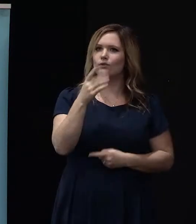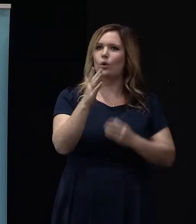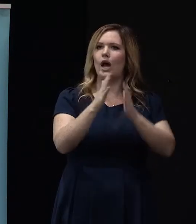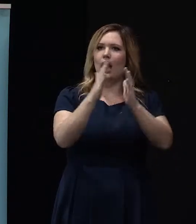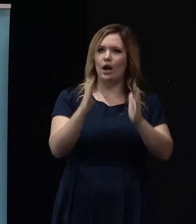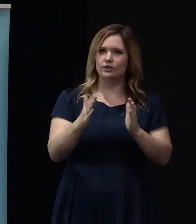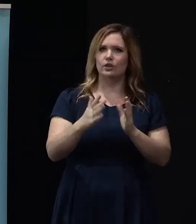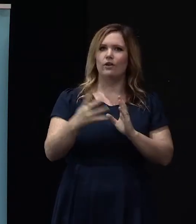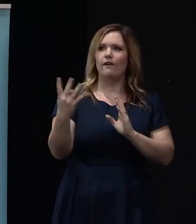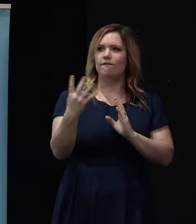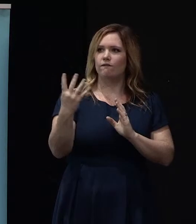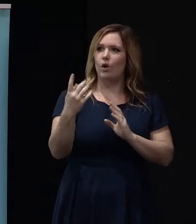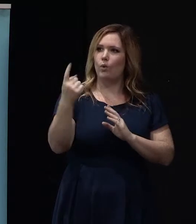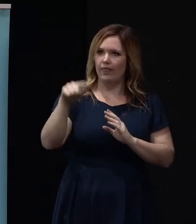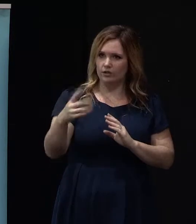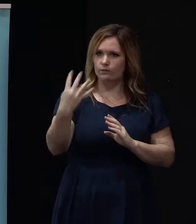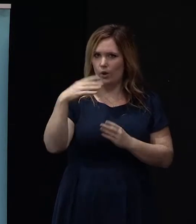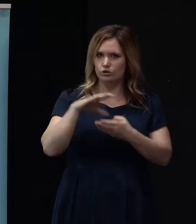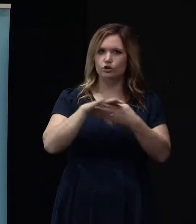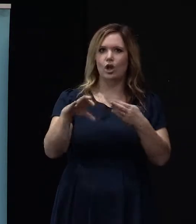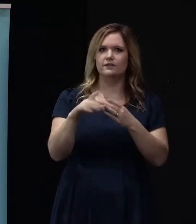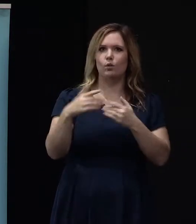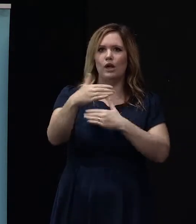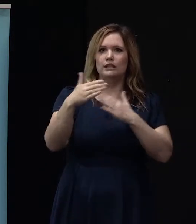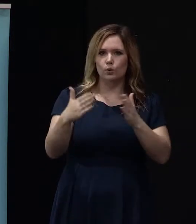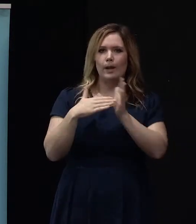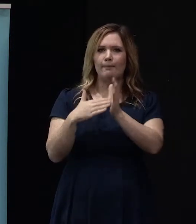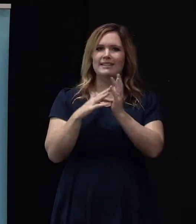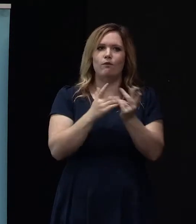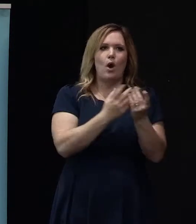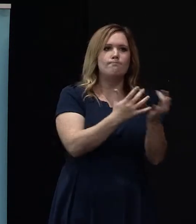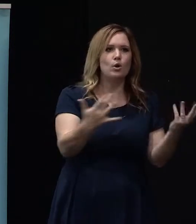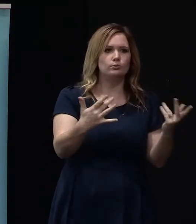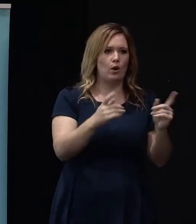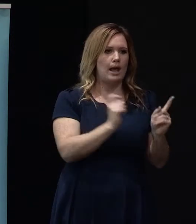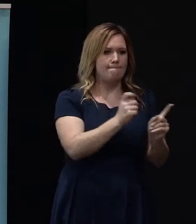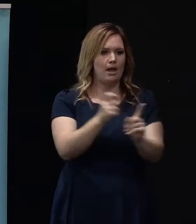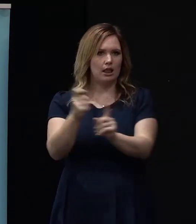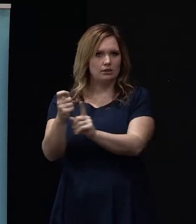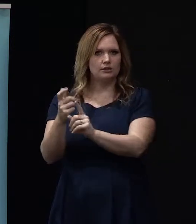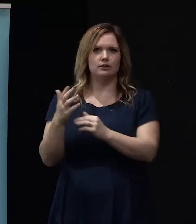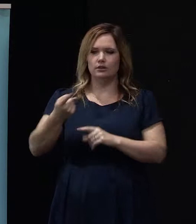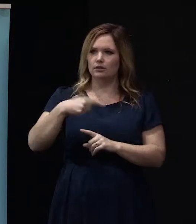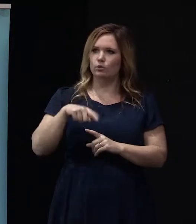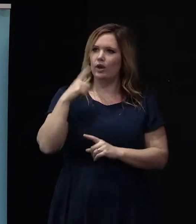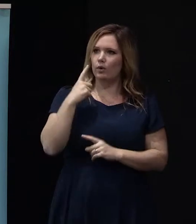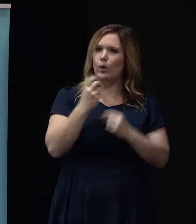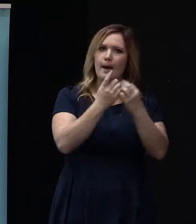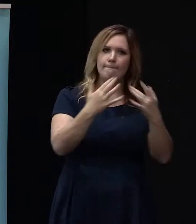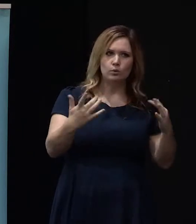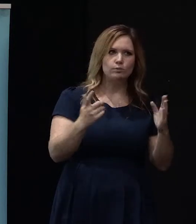$1,400 a square metre for multiple build. And we reckon that multiple build